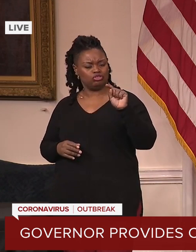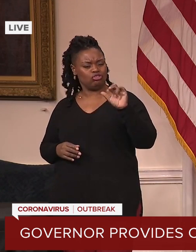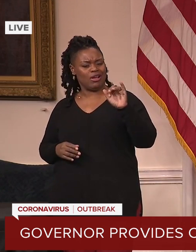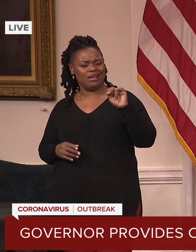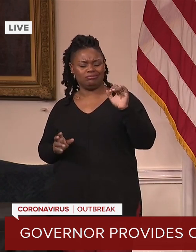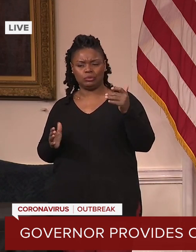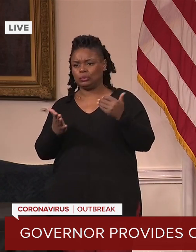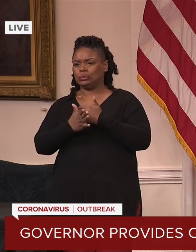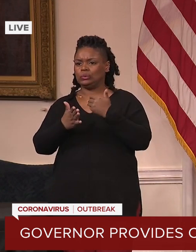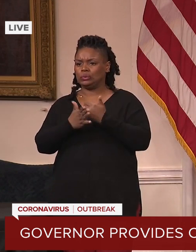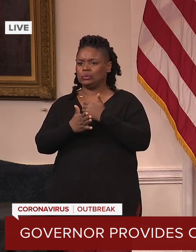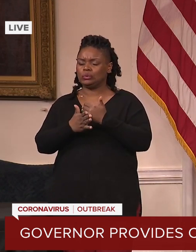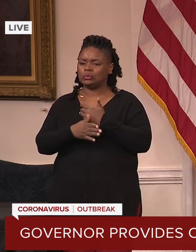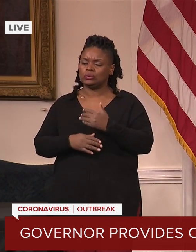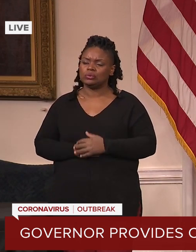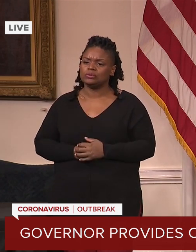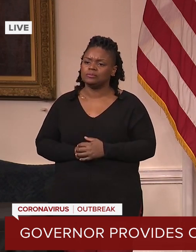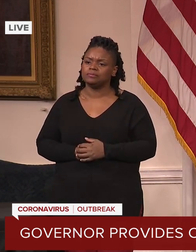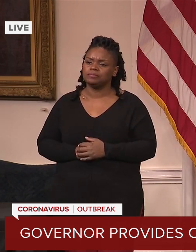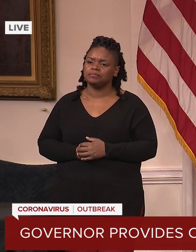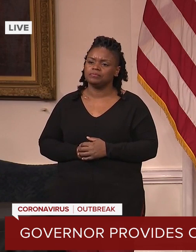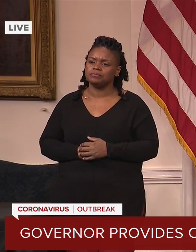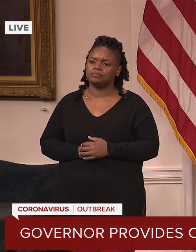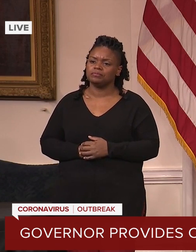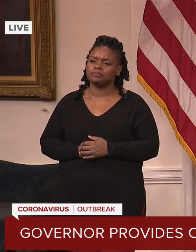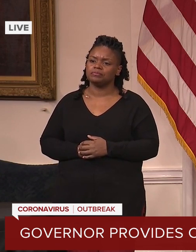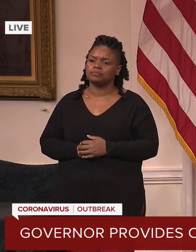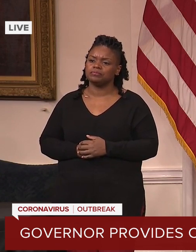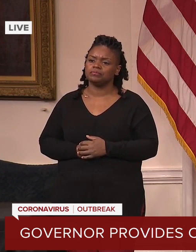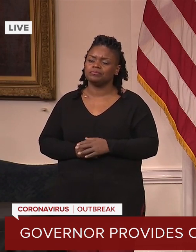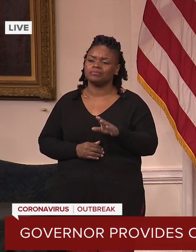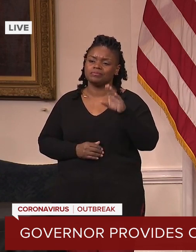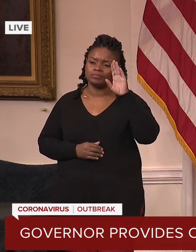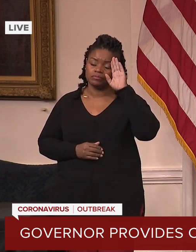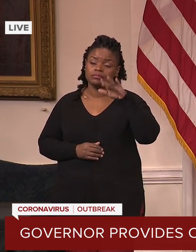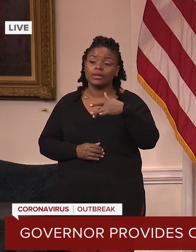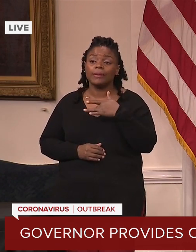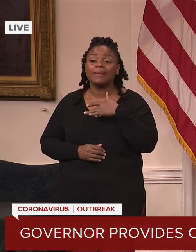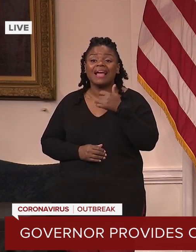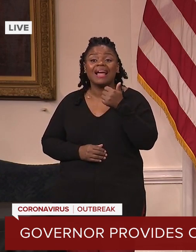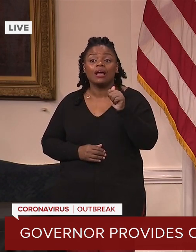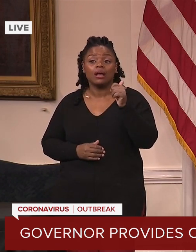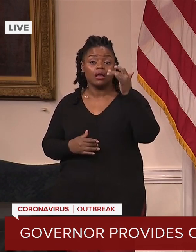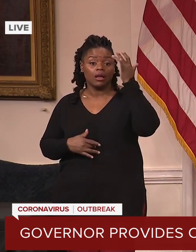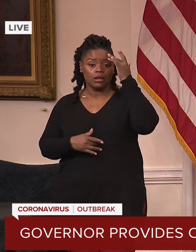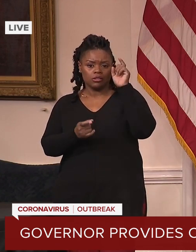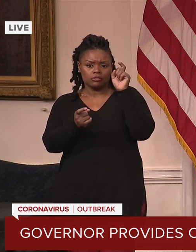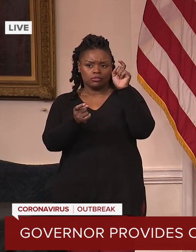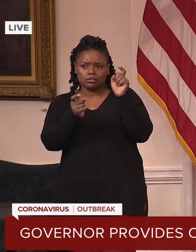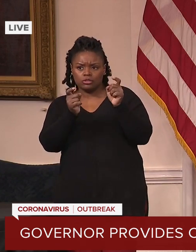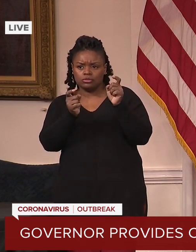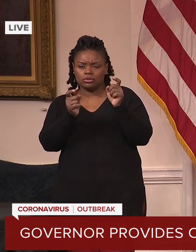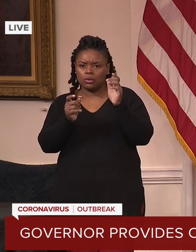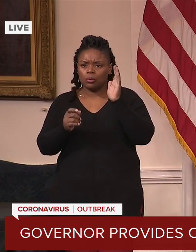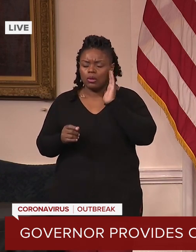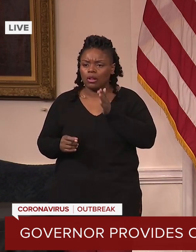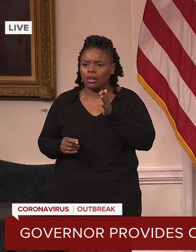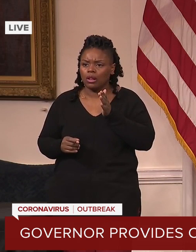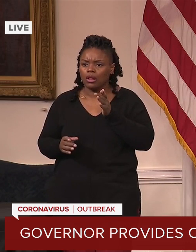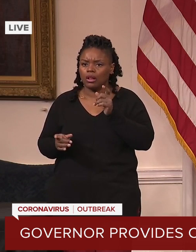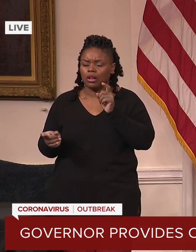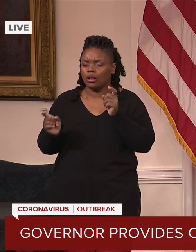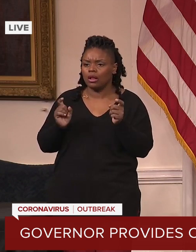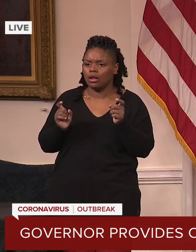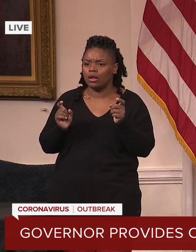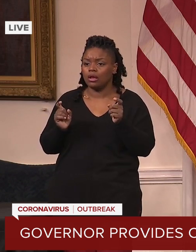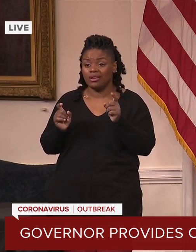you know, we know that viruses generally will morph and we've seen that